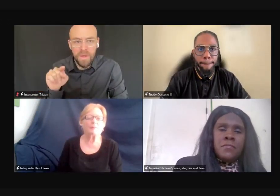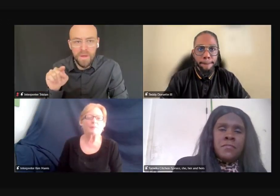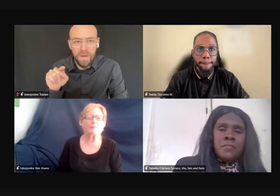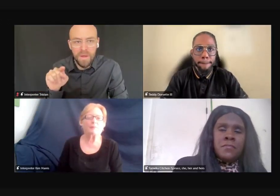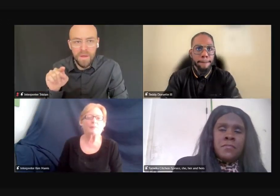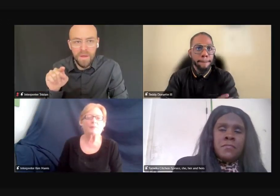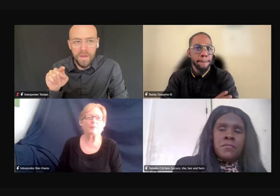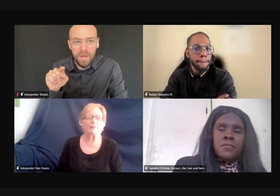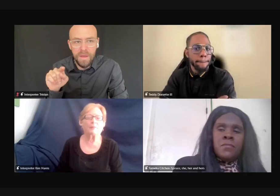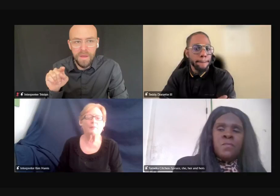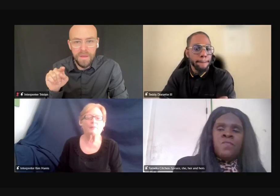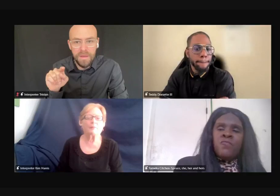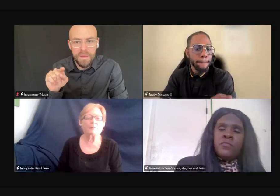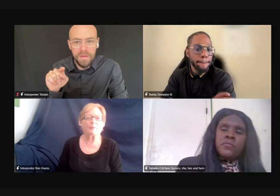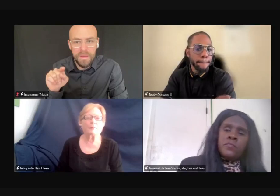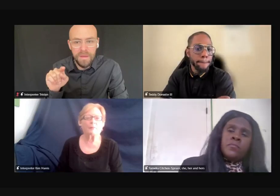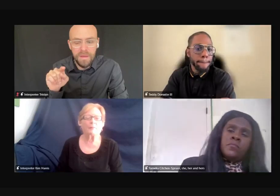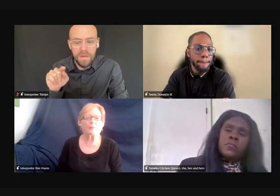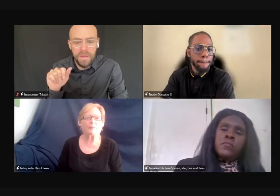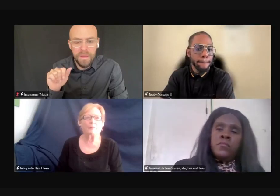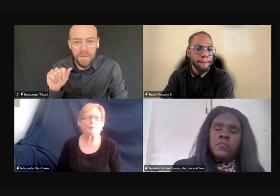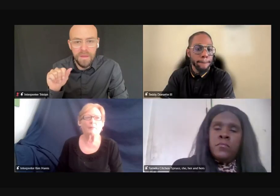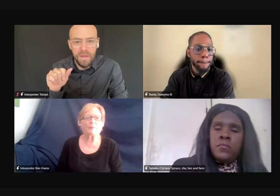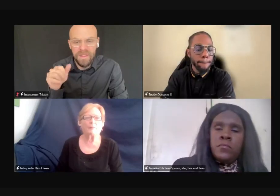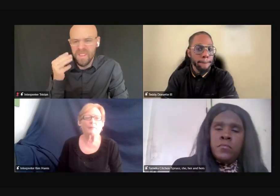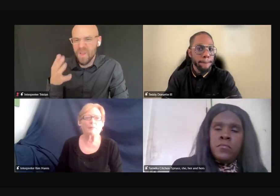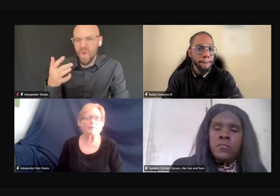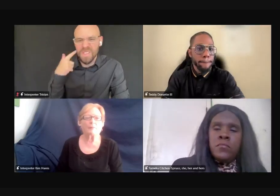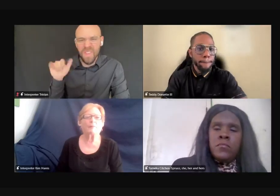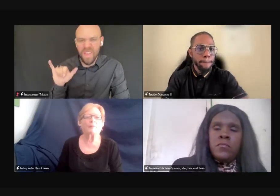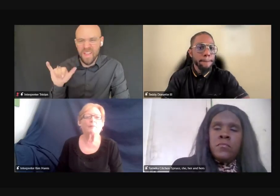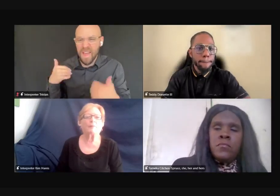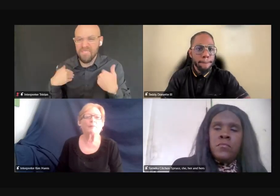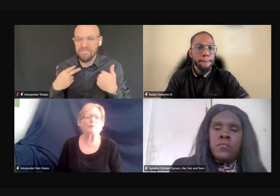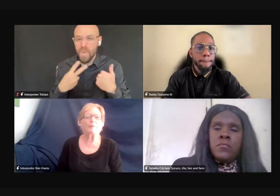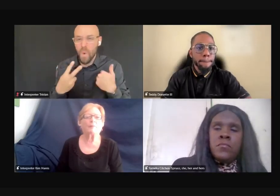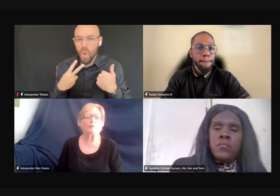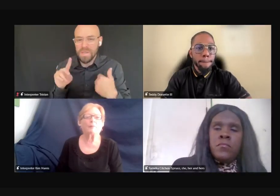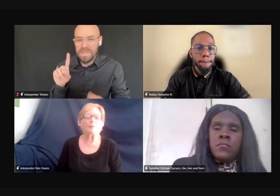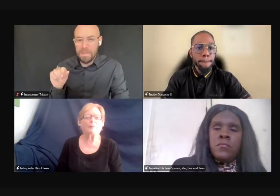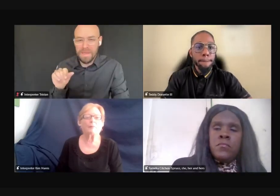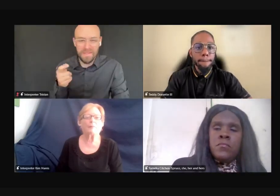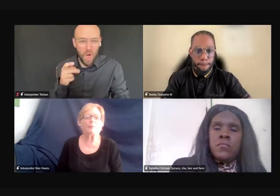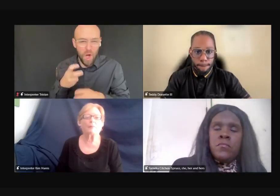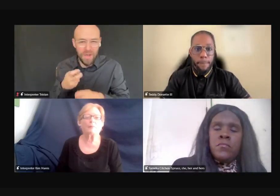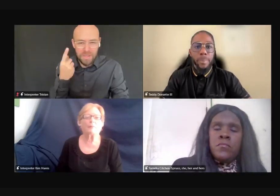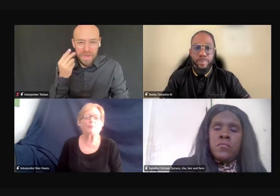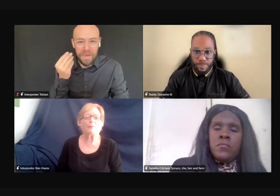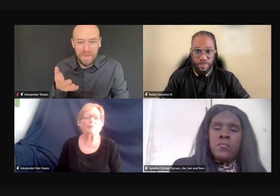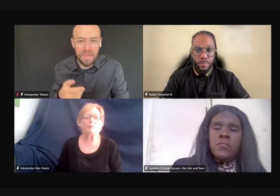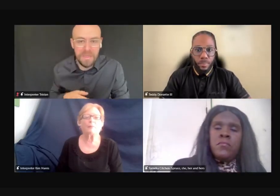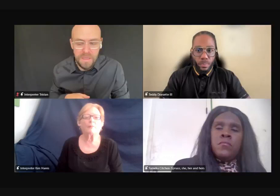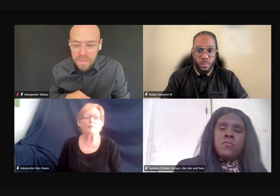I am, I am, am a person